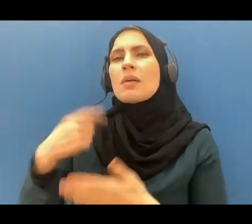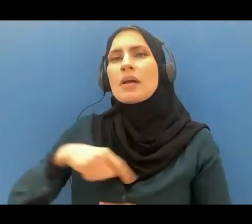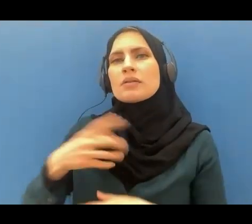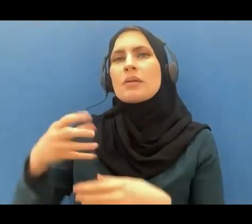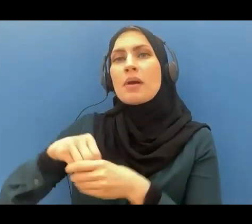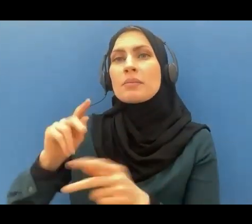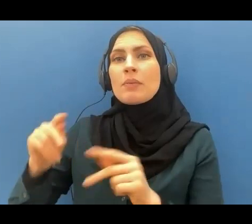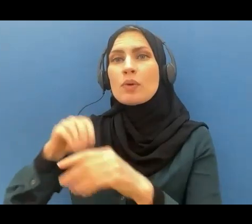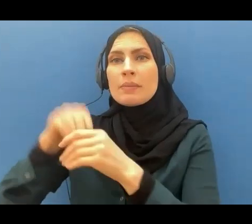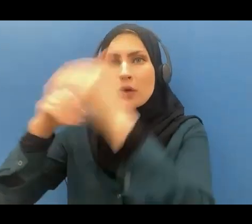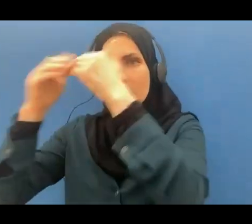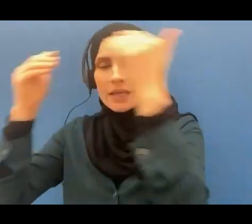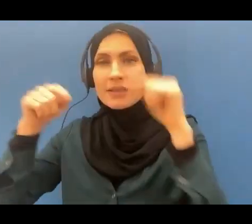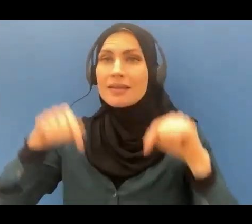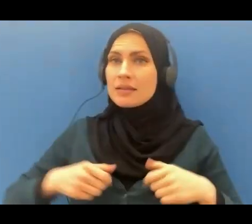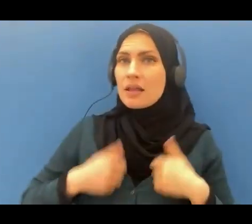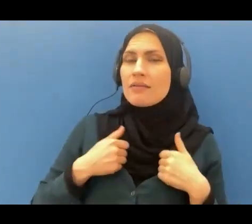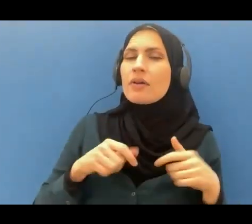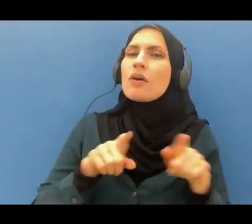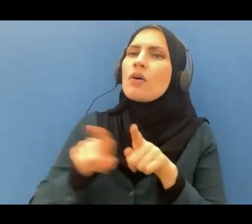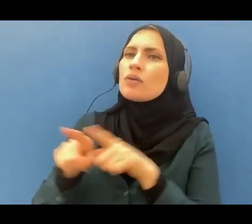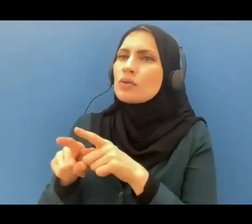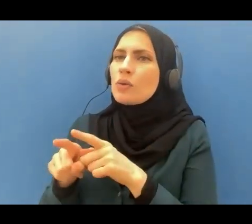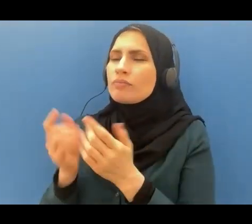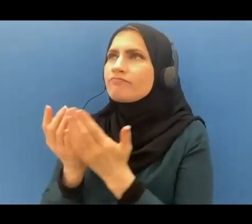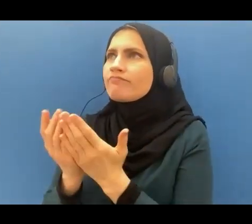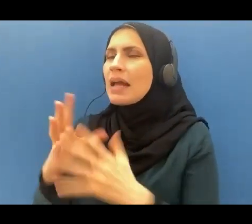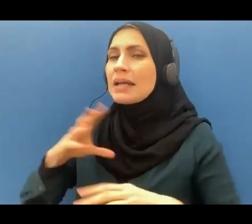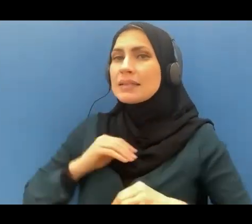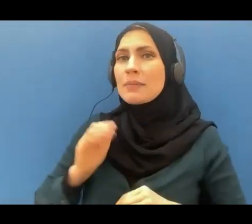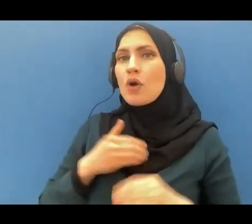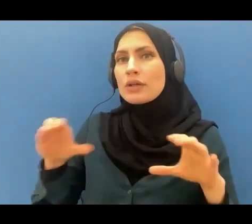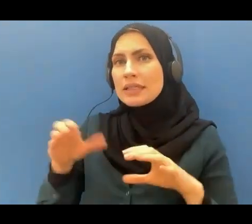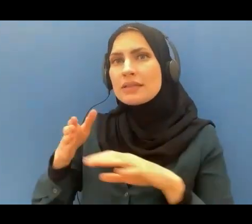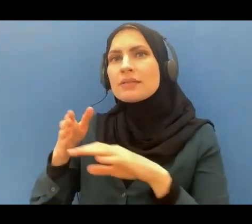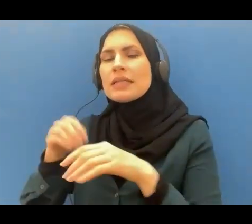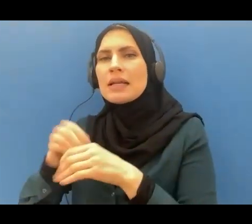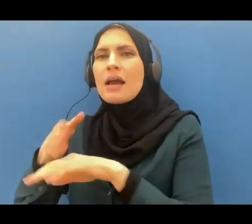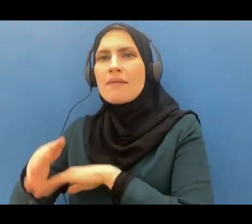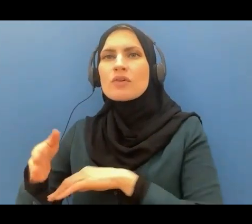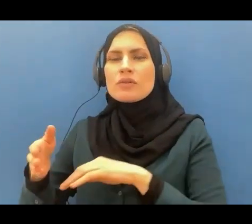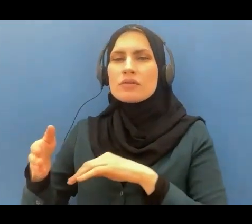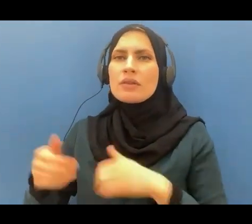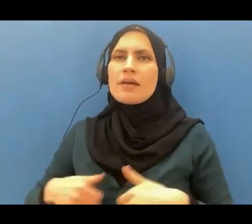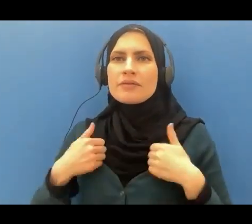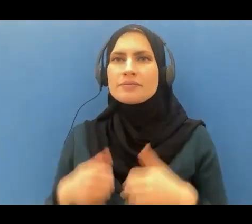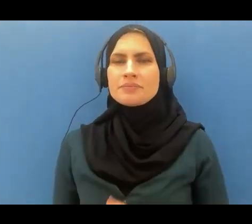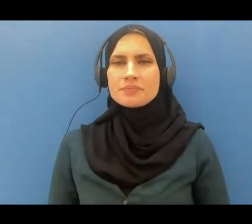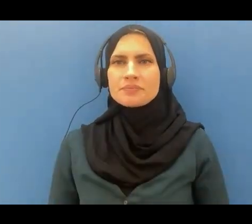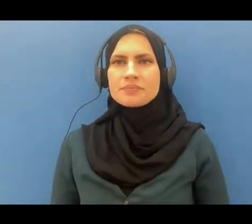and accept our deeds into the hereafter then the ayat will turn